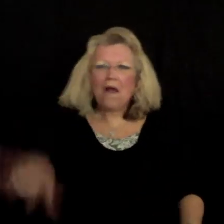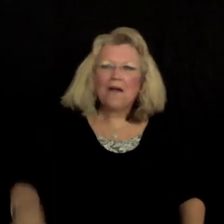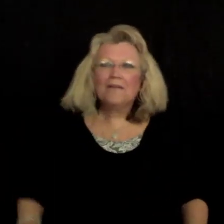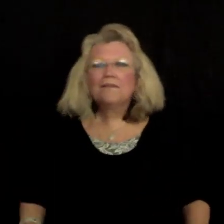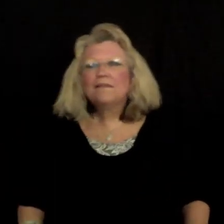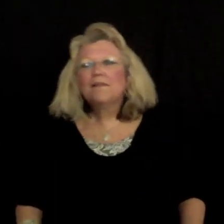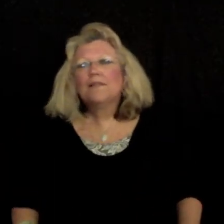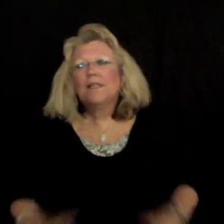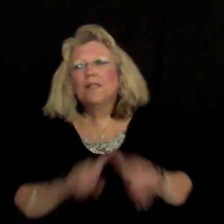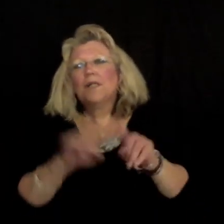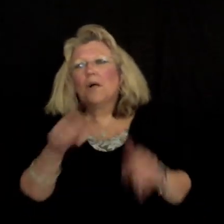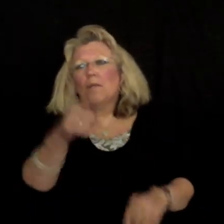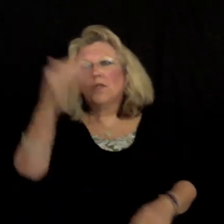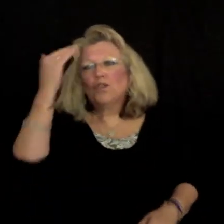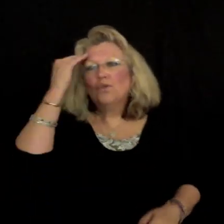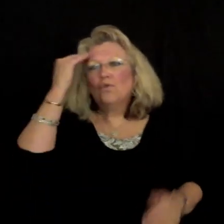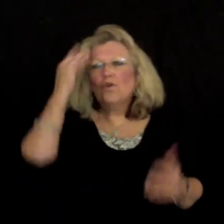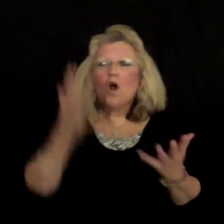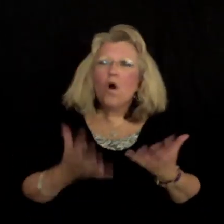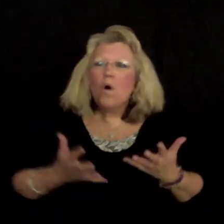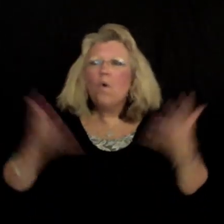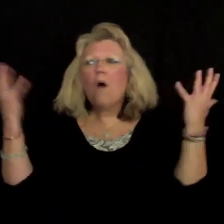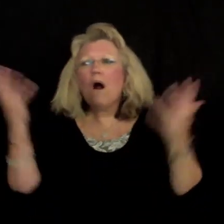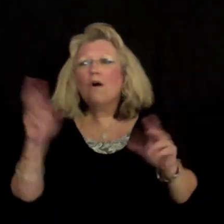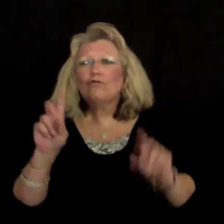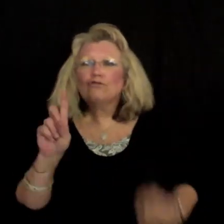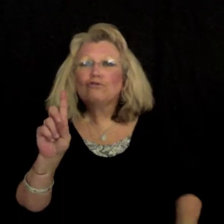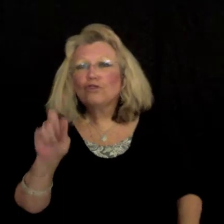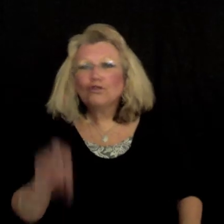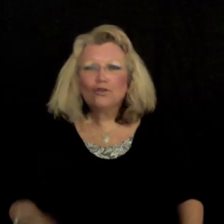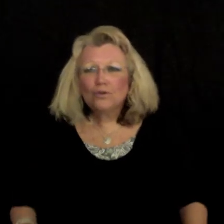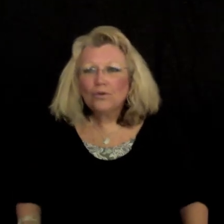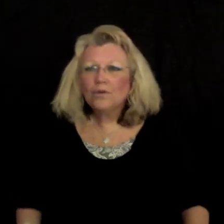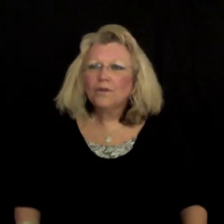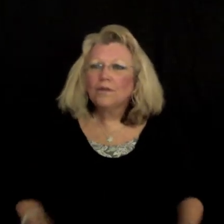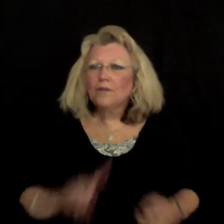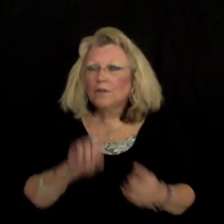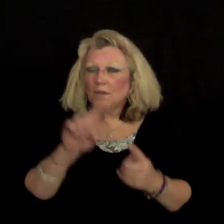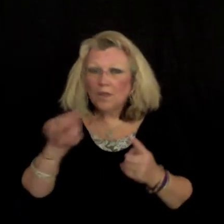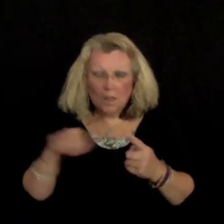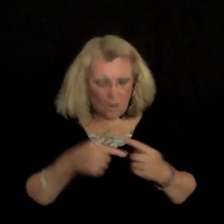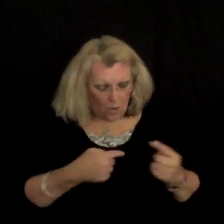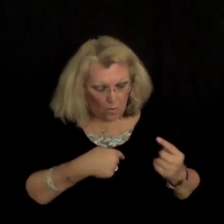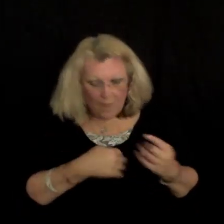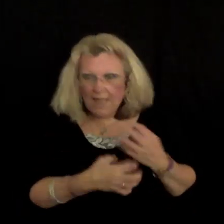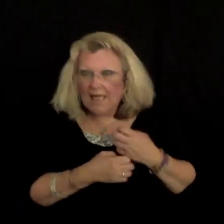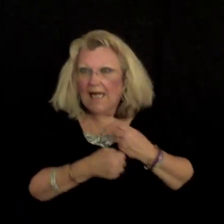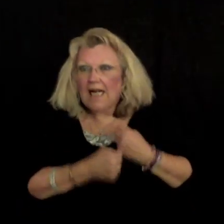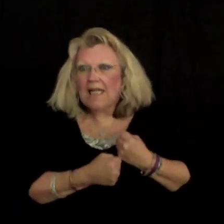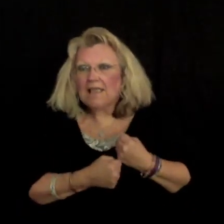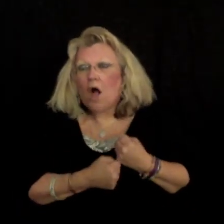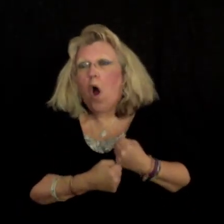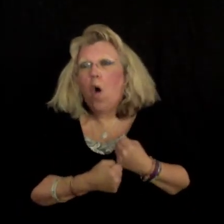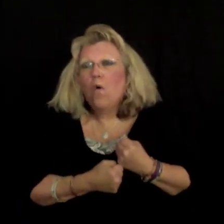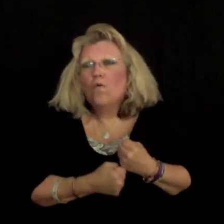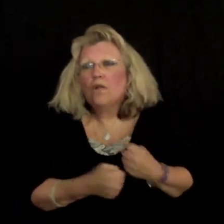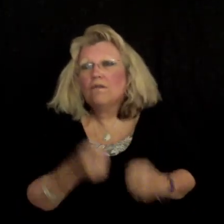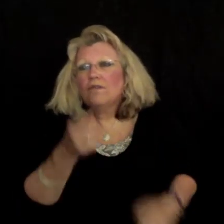But you'll know what I'm you And it is of you